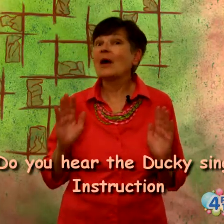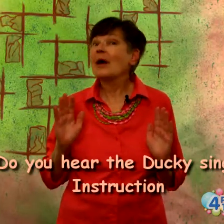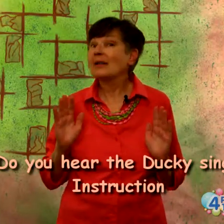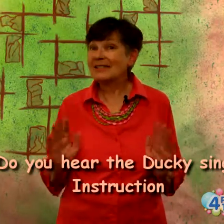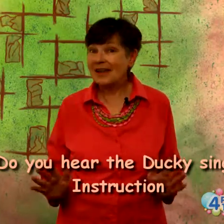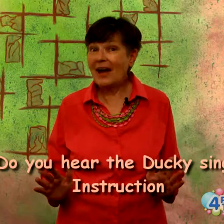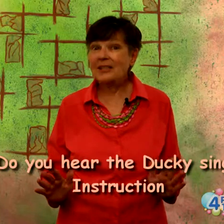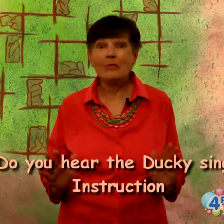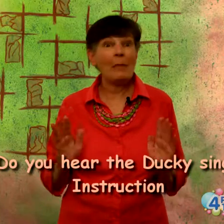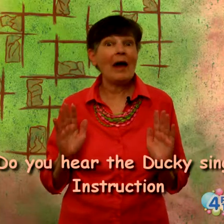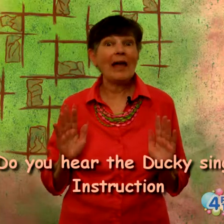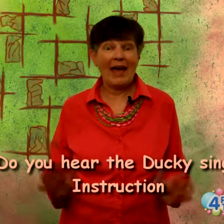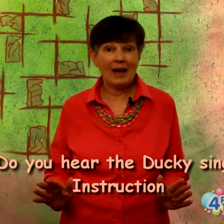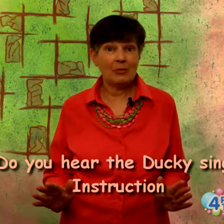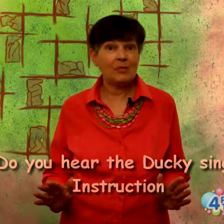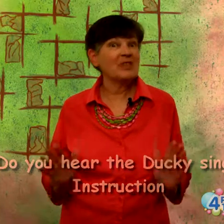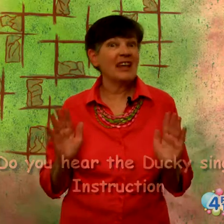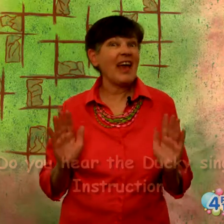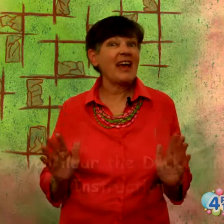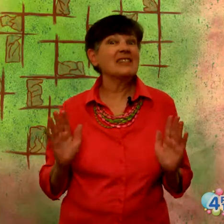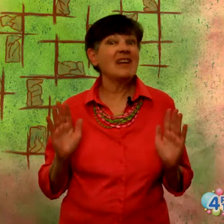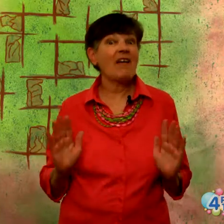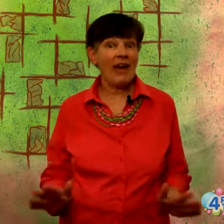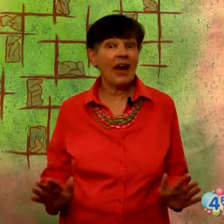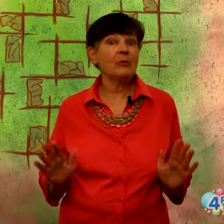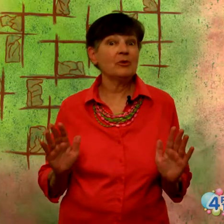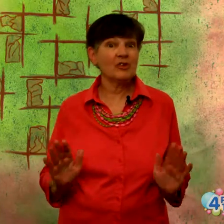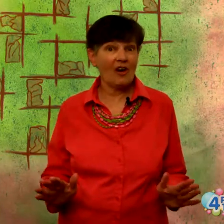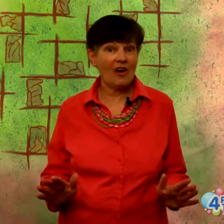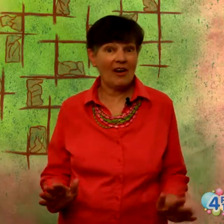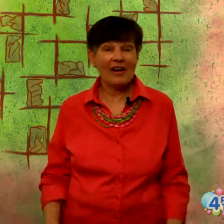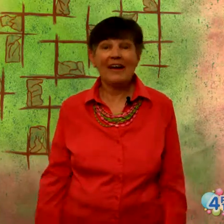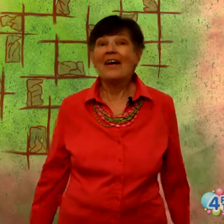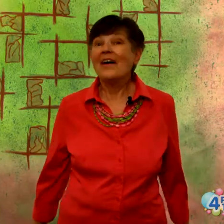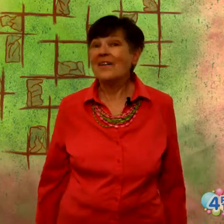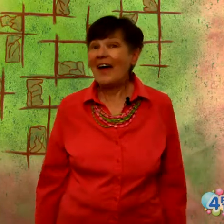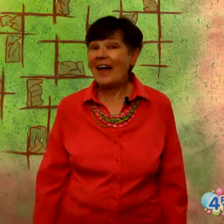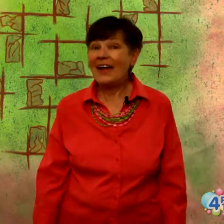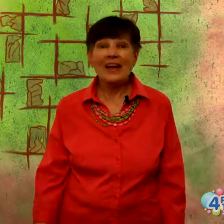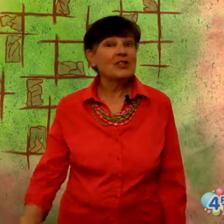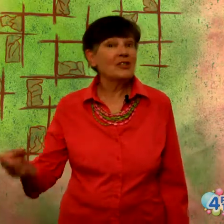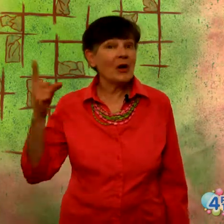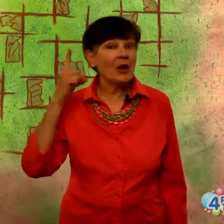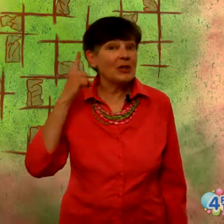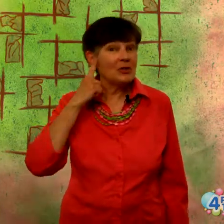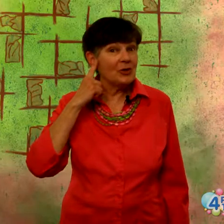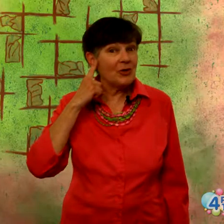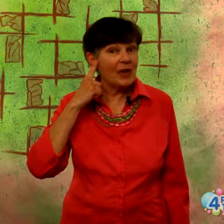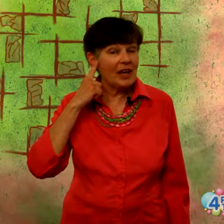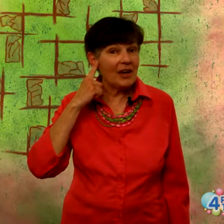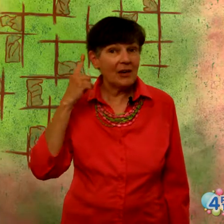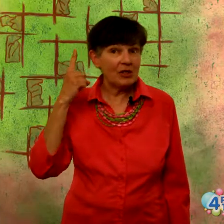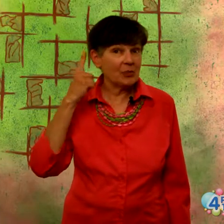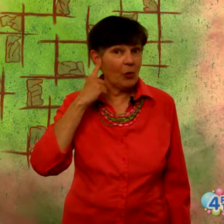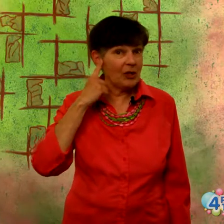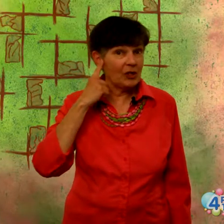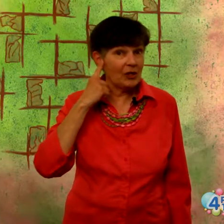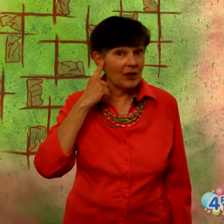signs about animals. it's an ASL animal song, okay? So do you hear, you just point to your